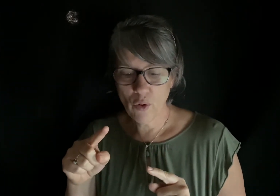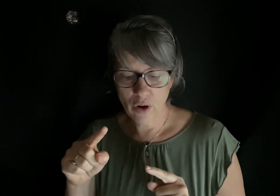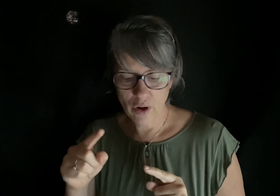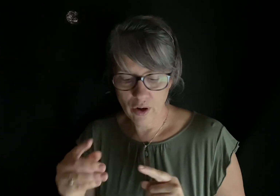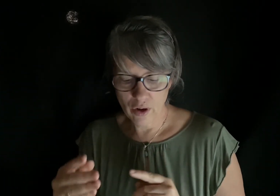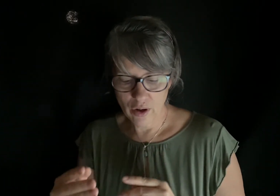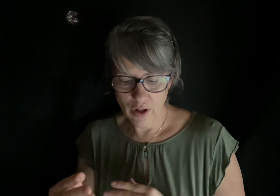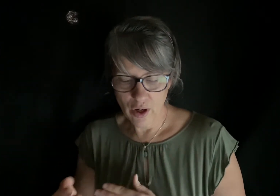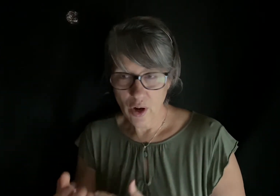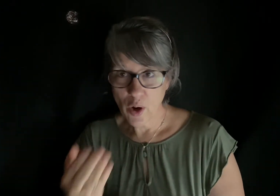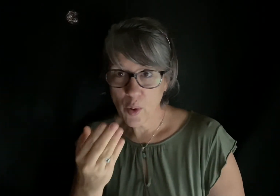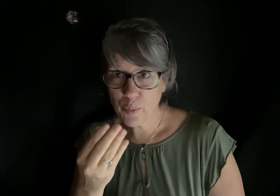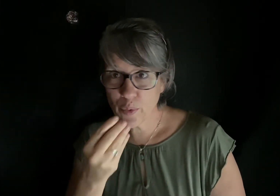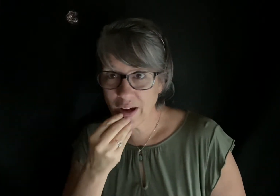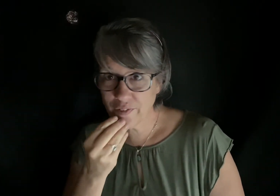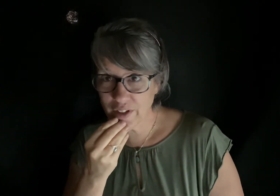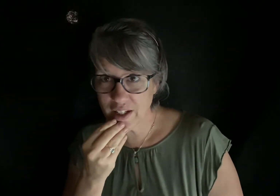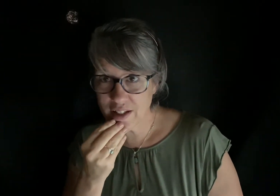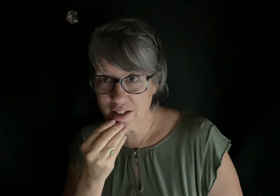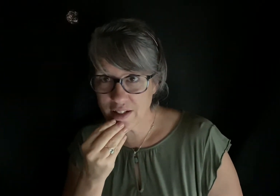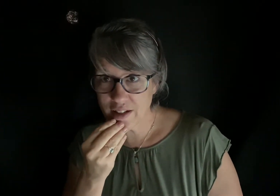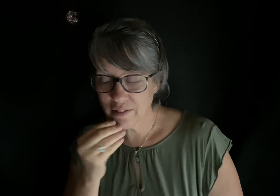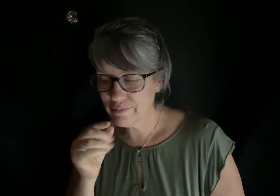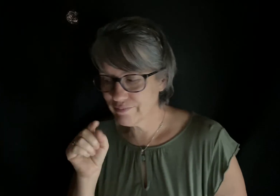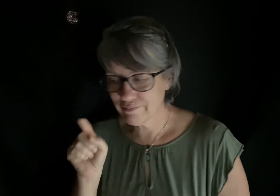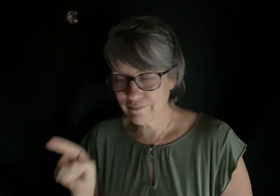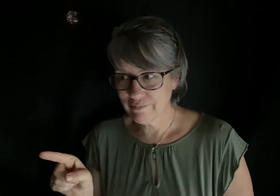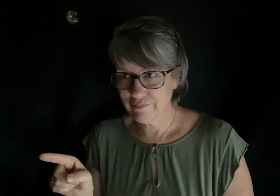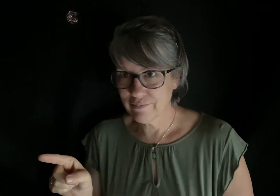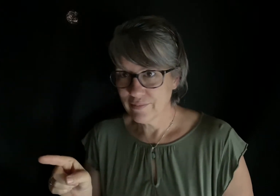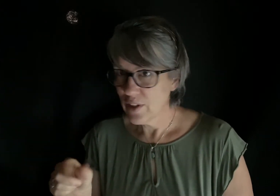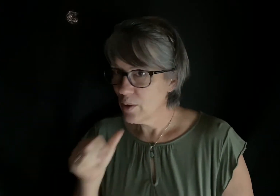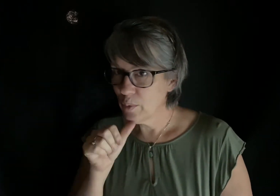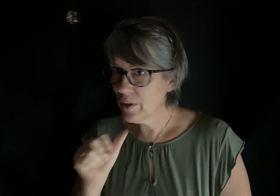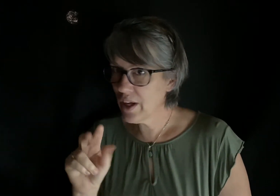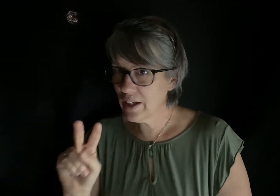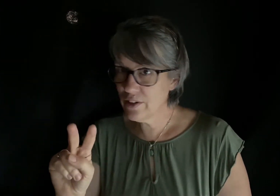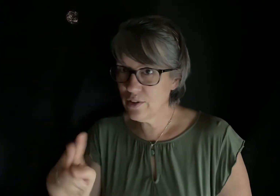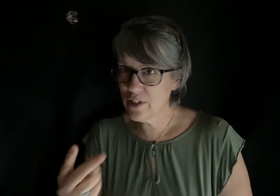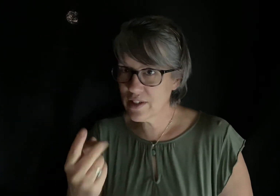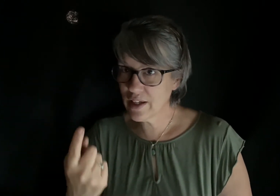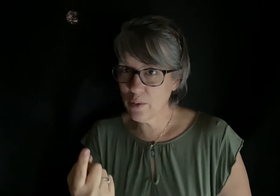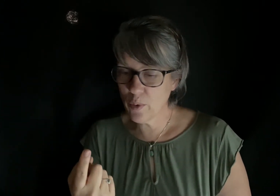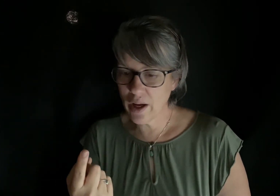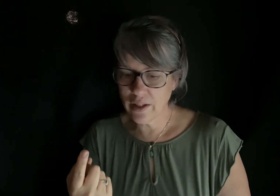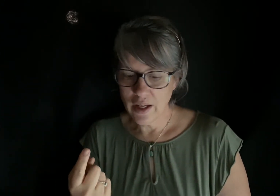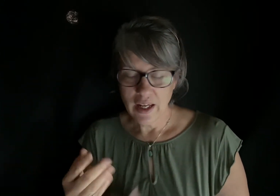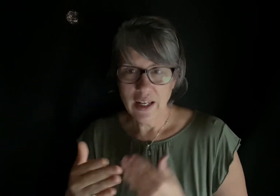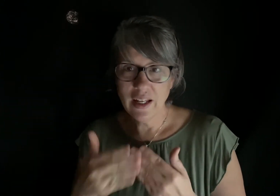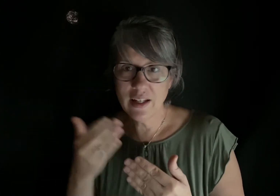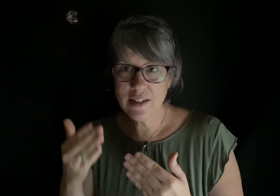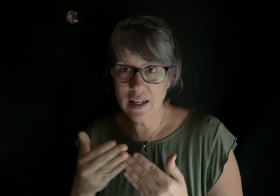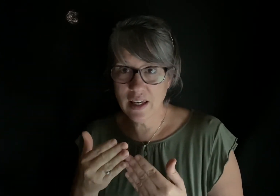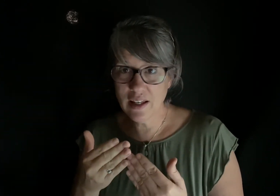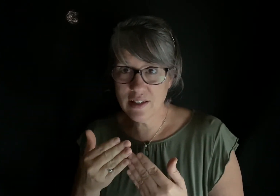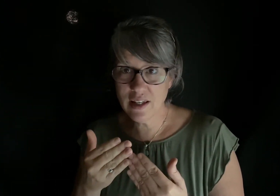breakfast, we are not going to do the second one. It is easy